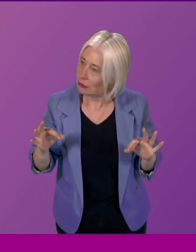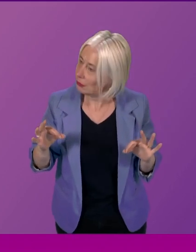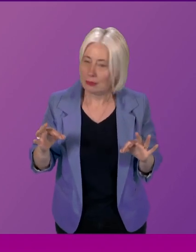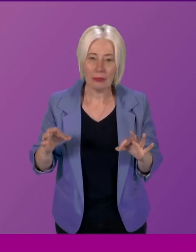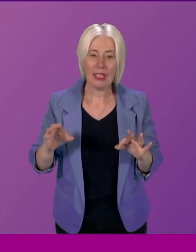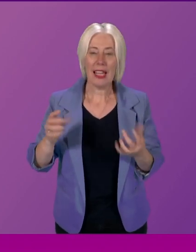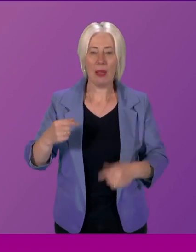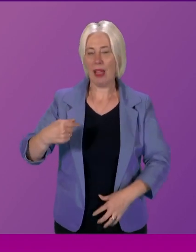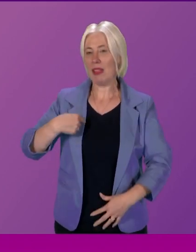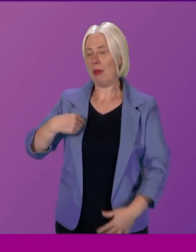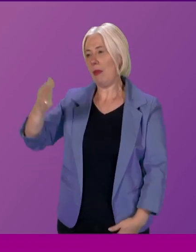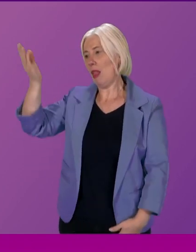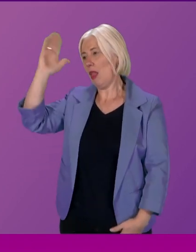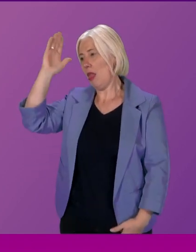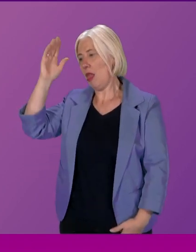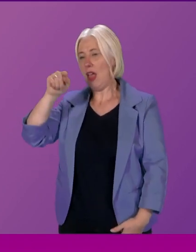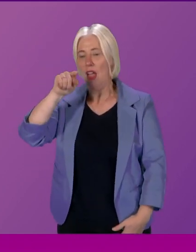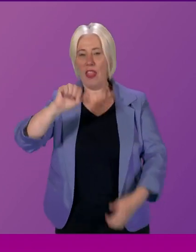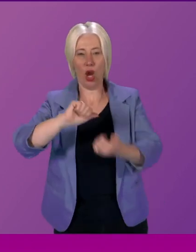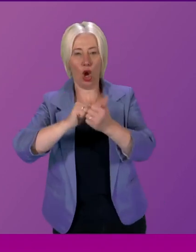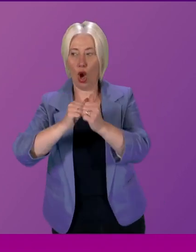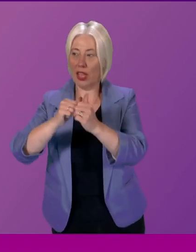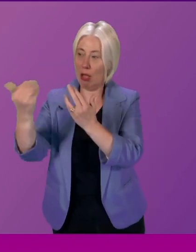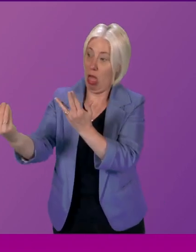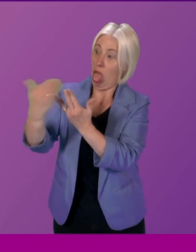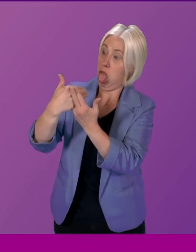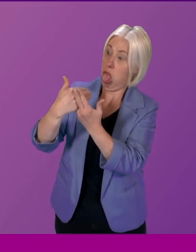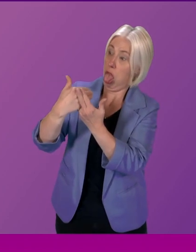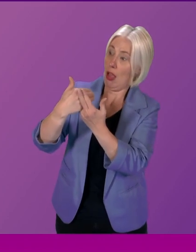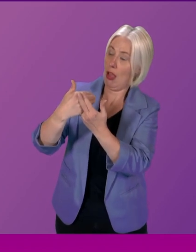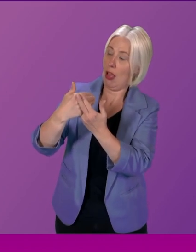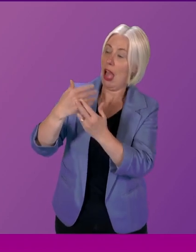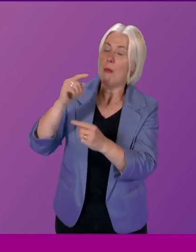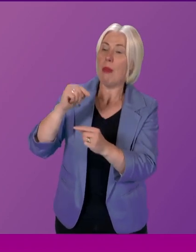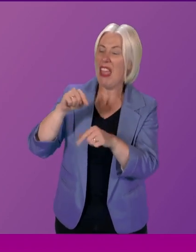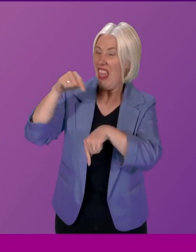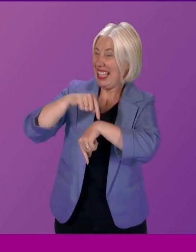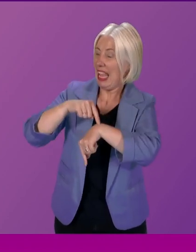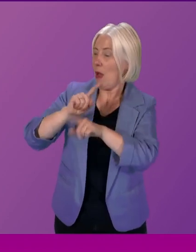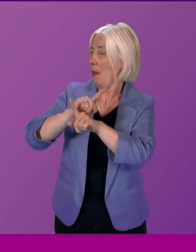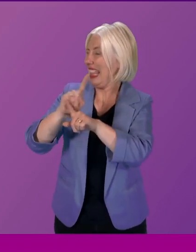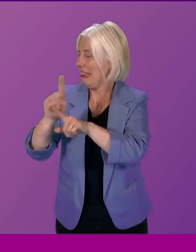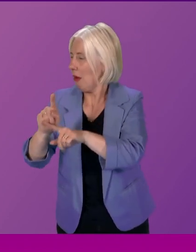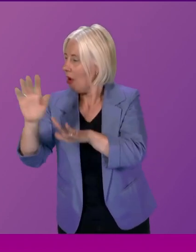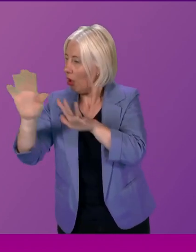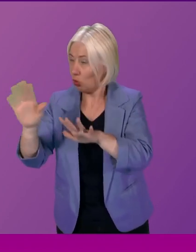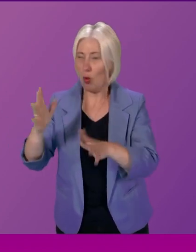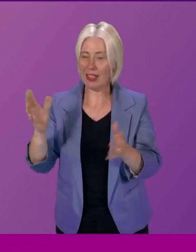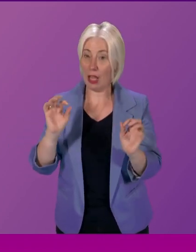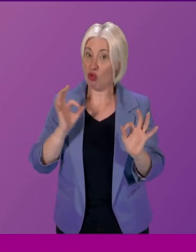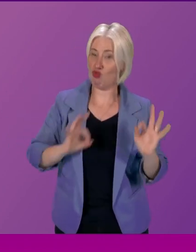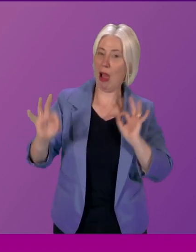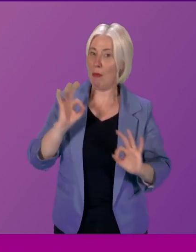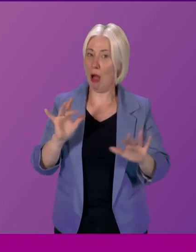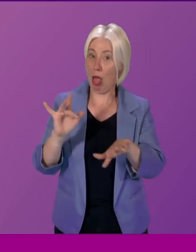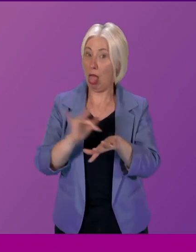I'll be doing a speech, and one of your colleagues will be trying to get in. I will let them in. Maybe not at that point, but I will let them in later on. So there is also the fact that